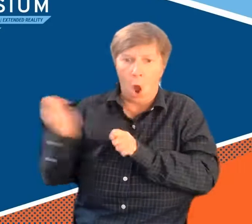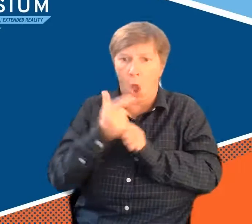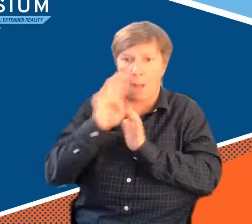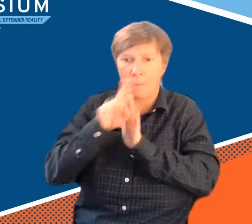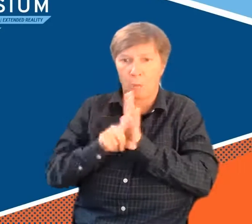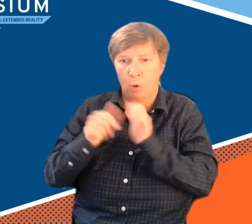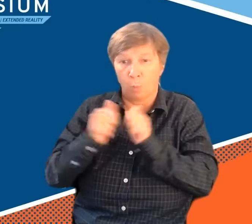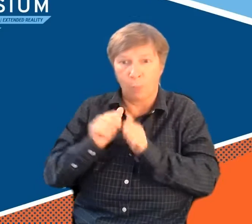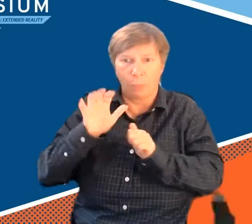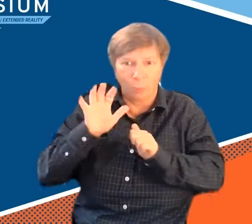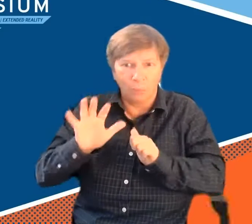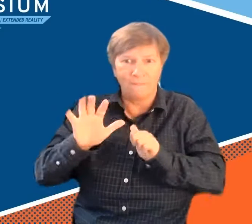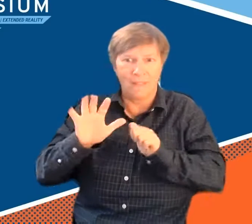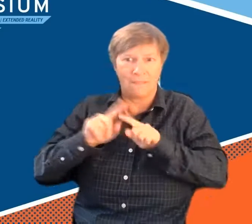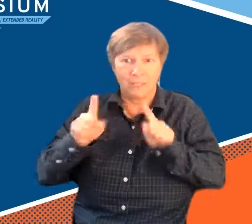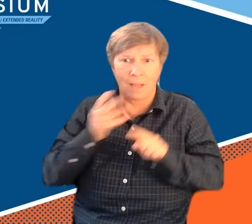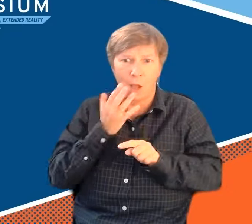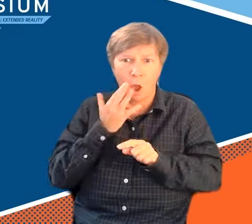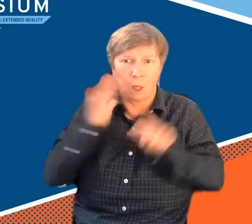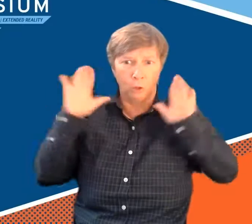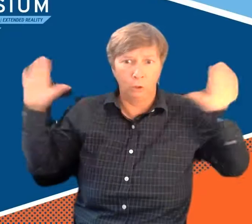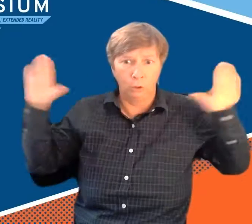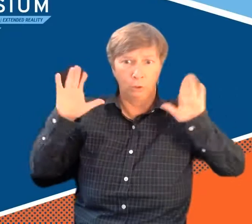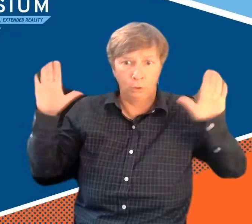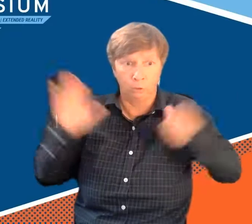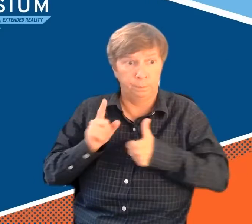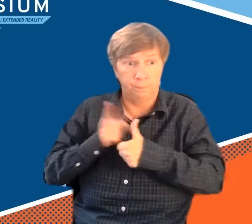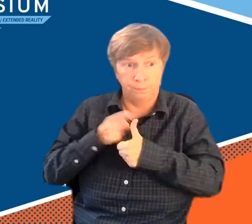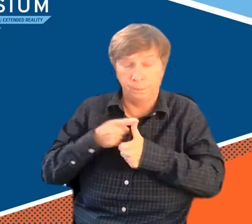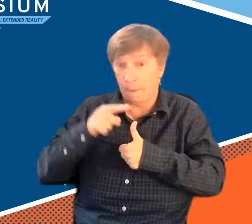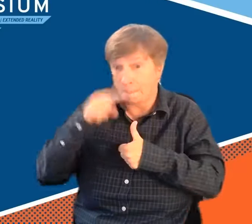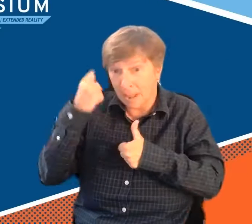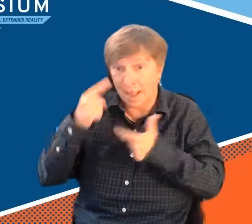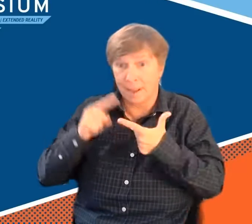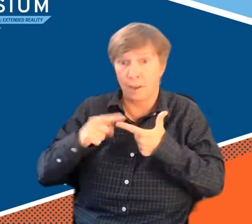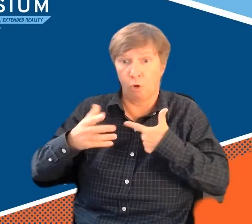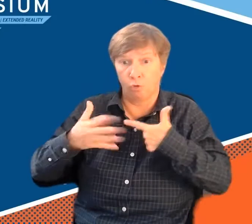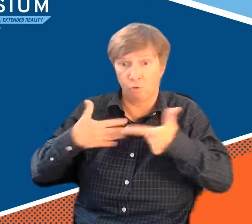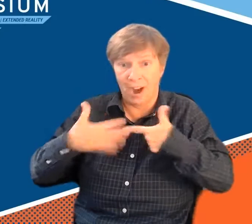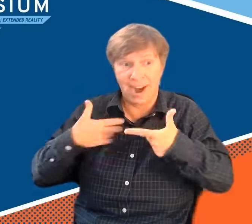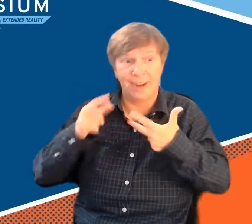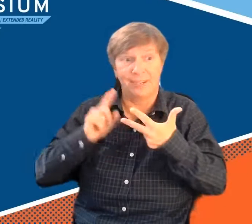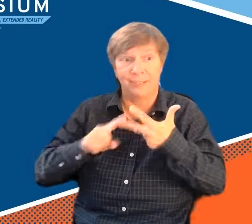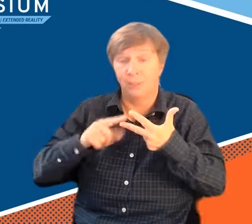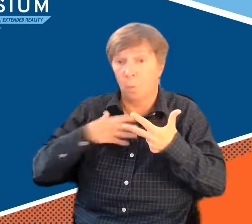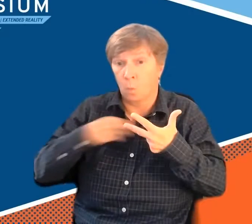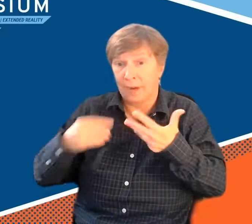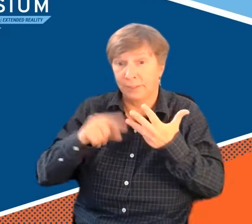While we were recording these individuals with those scripts, we used five different colors for the background. One was